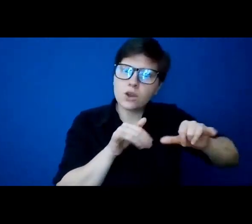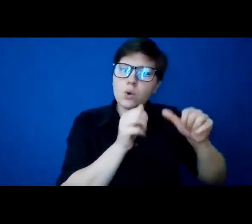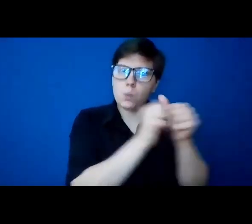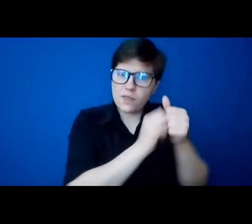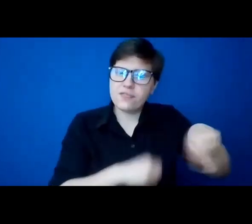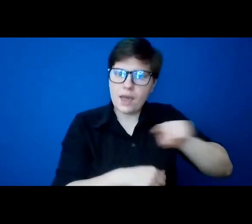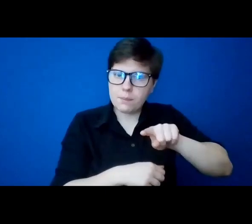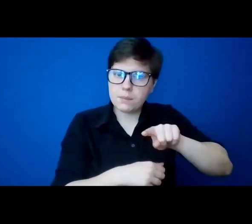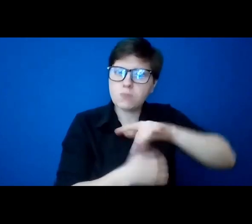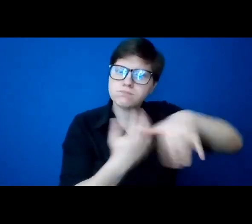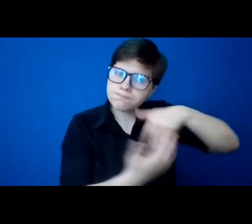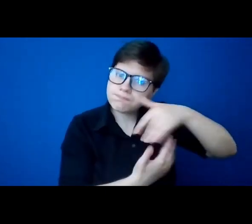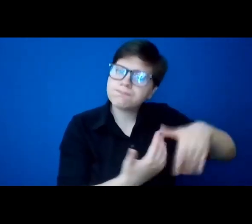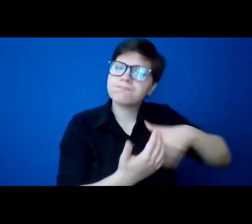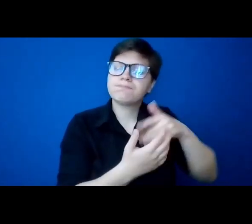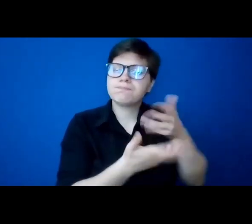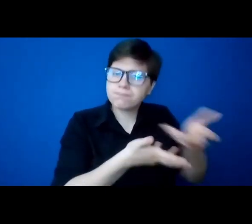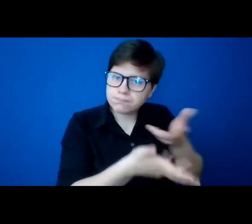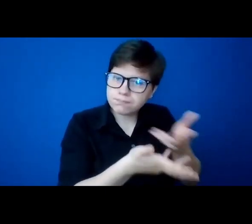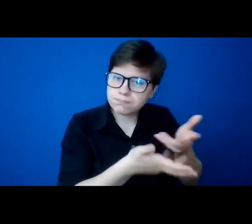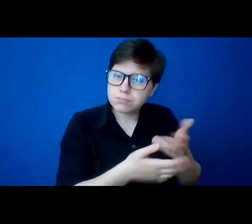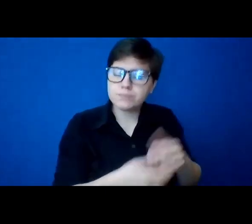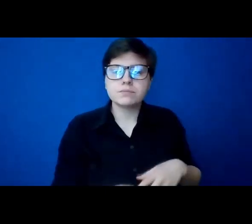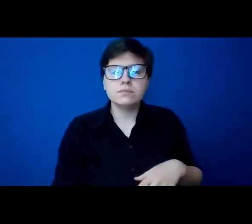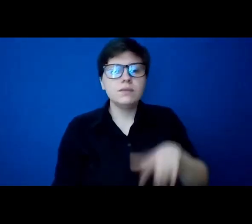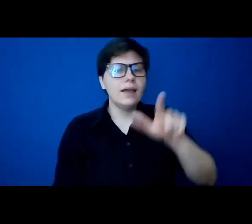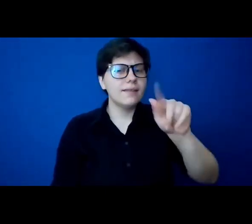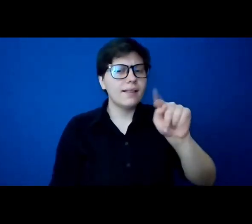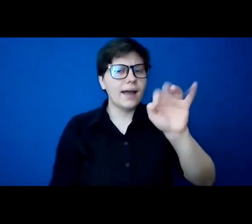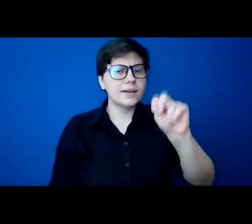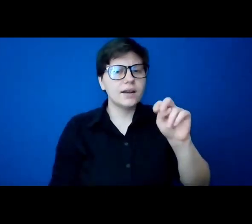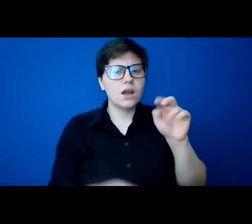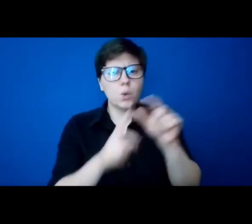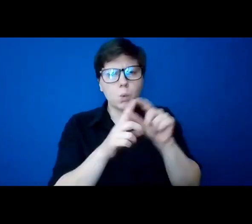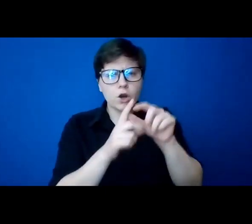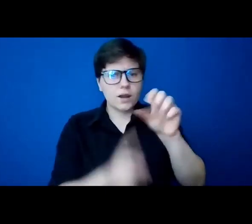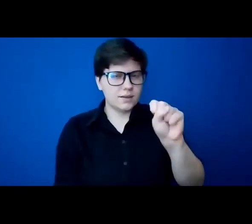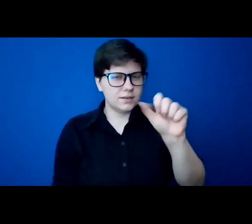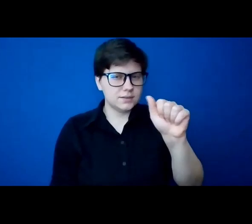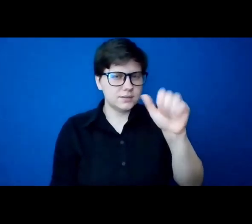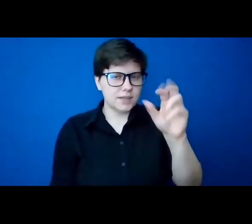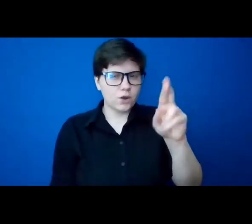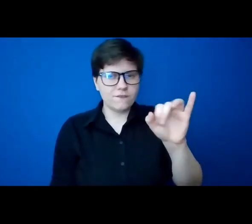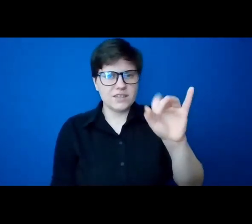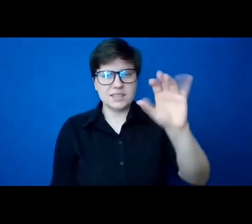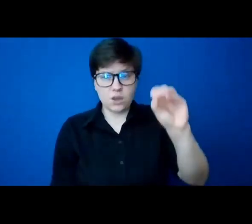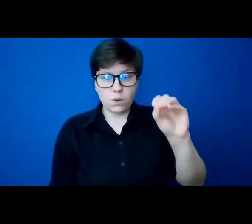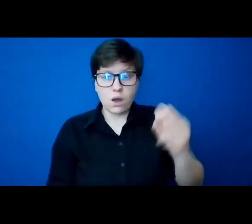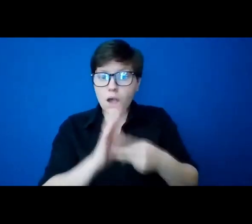little bit. The Latin word sacrificium doesn't mean burden,